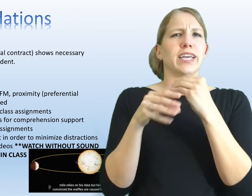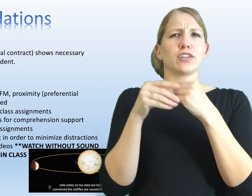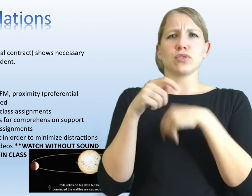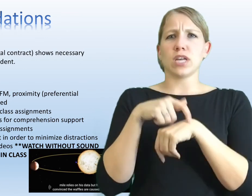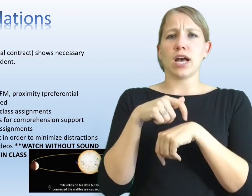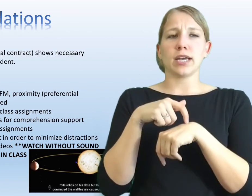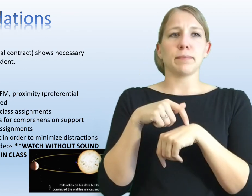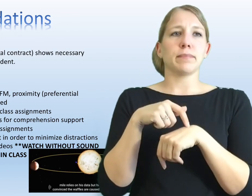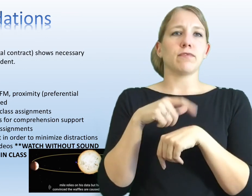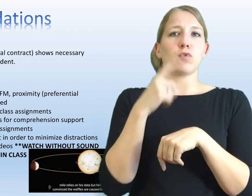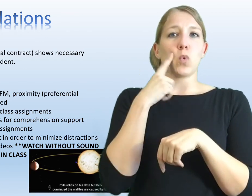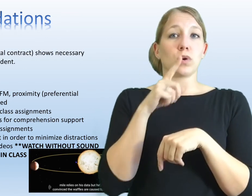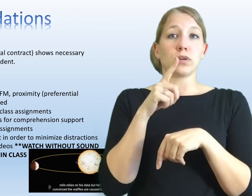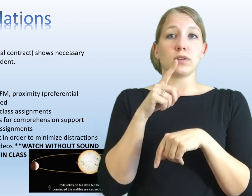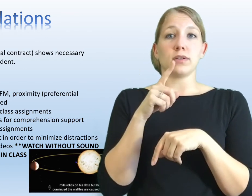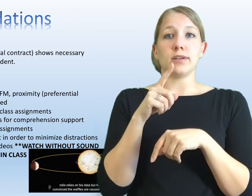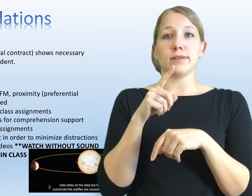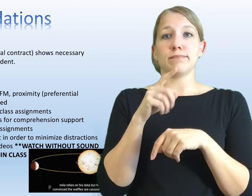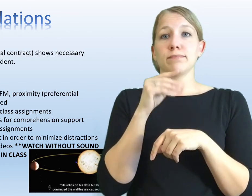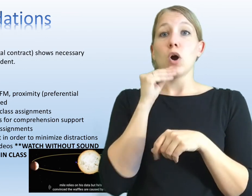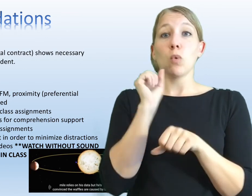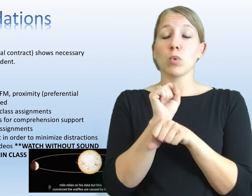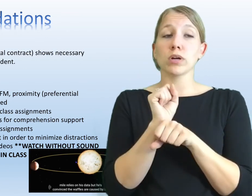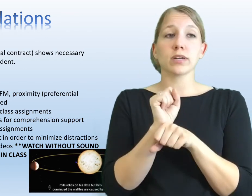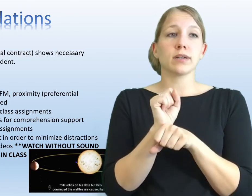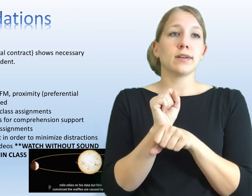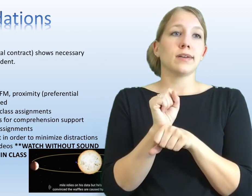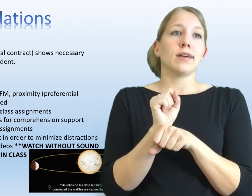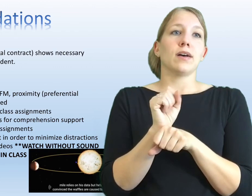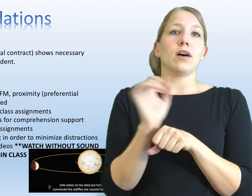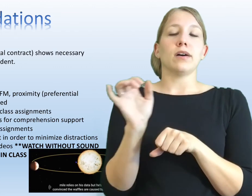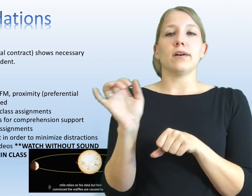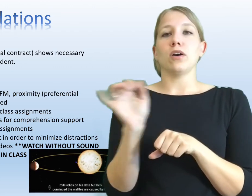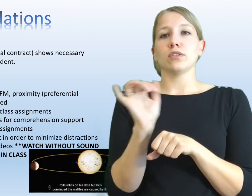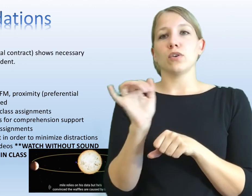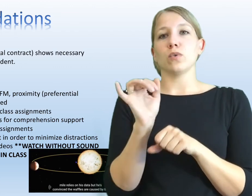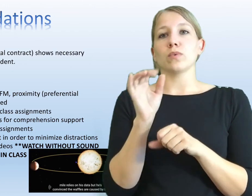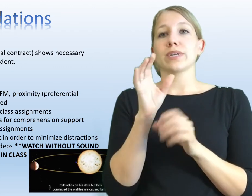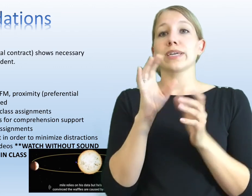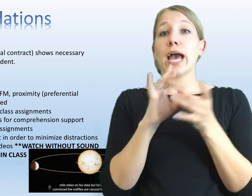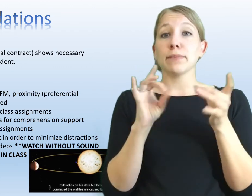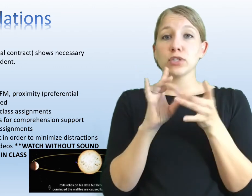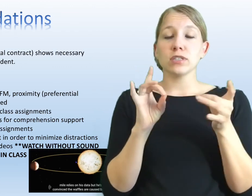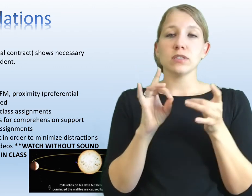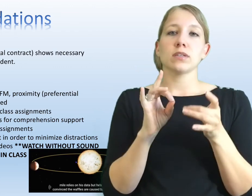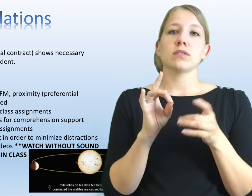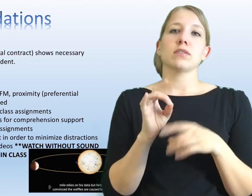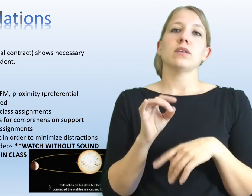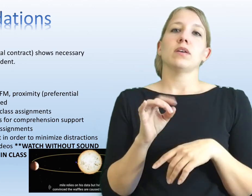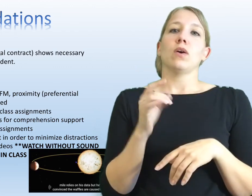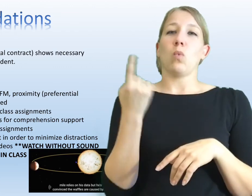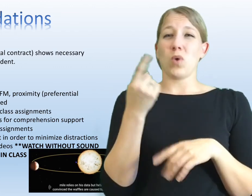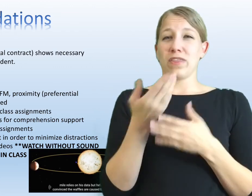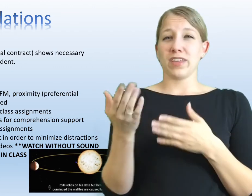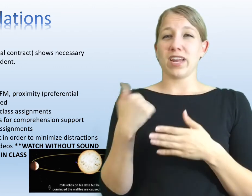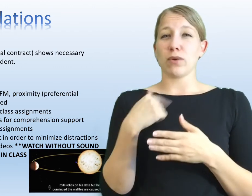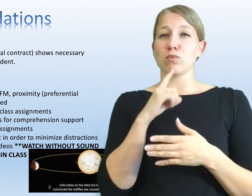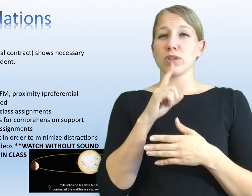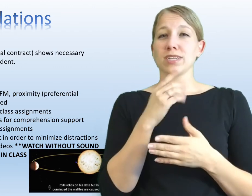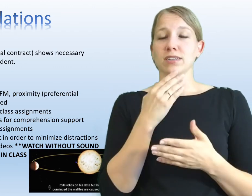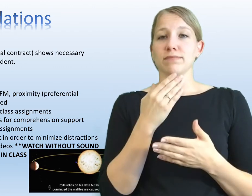extra time for homework, also captions. One thing that I